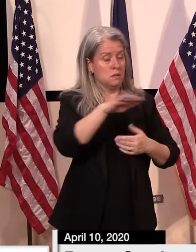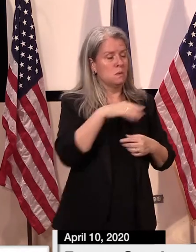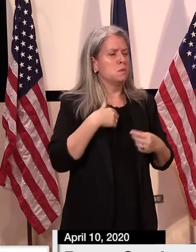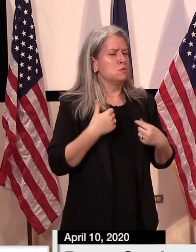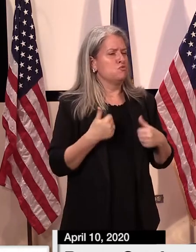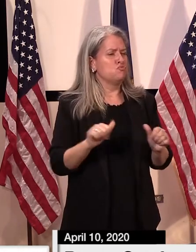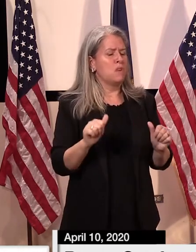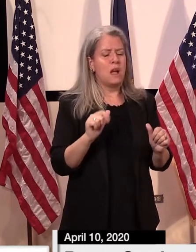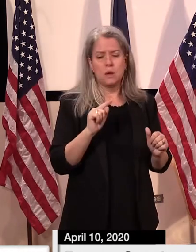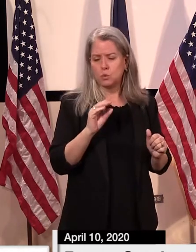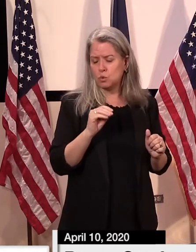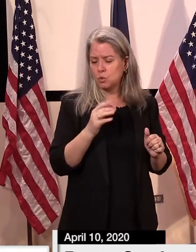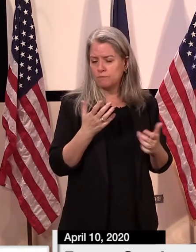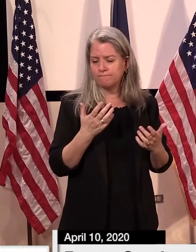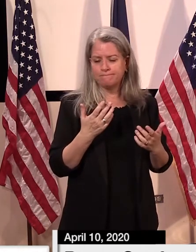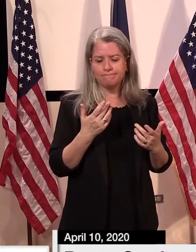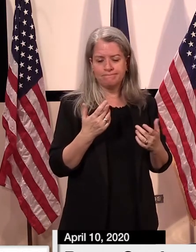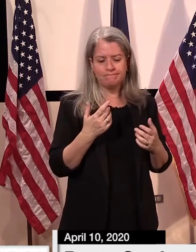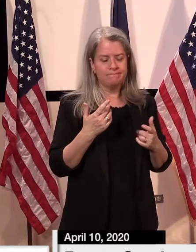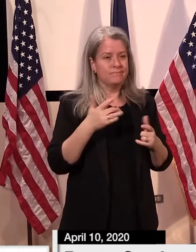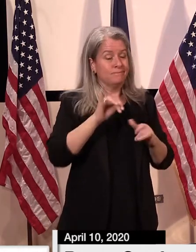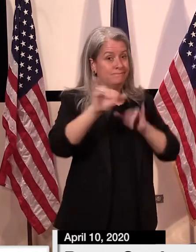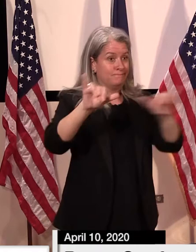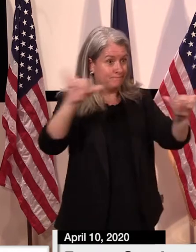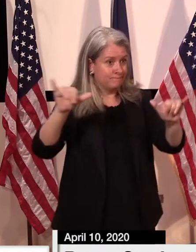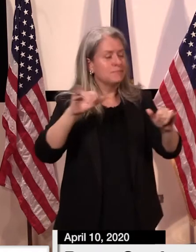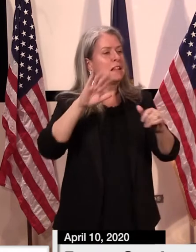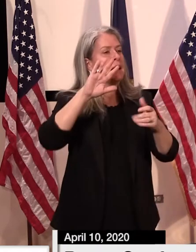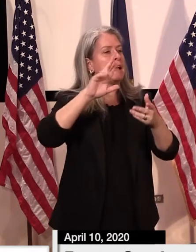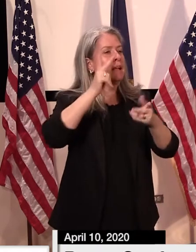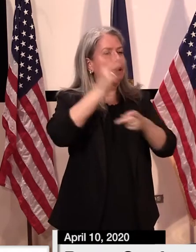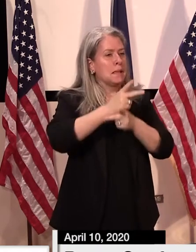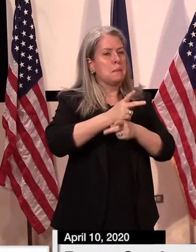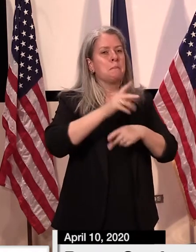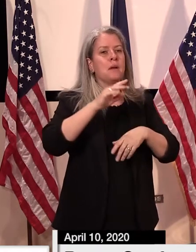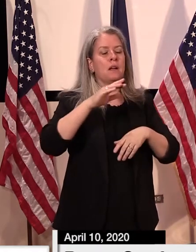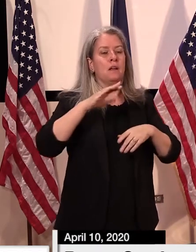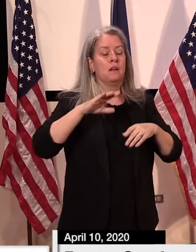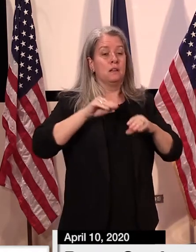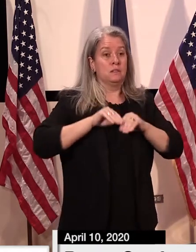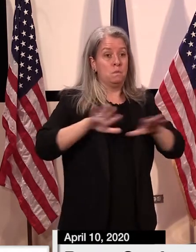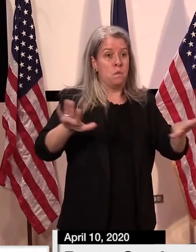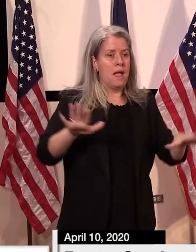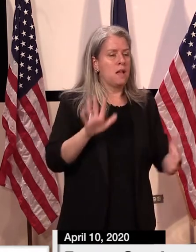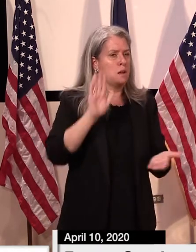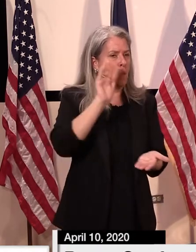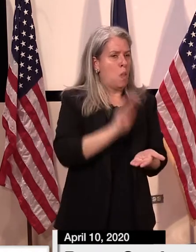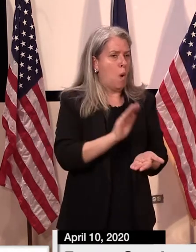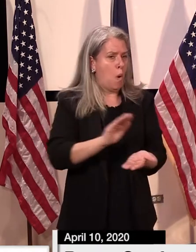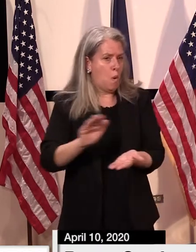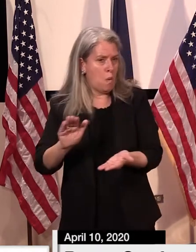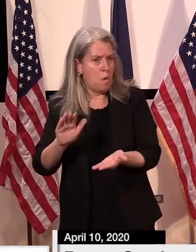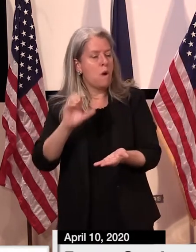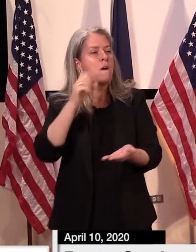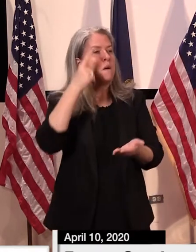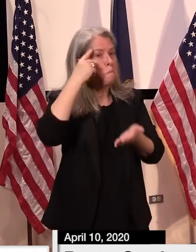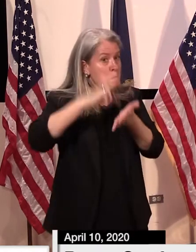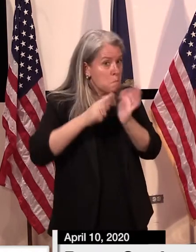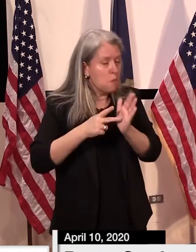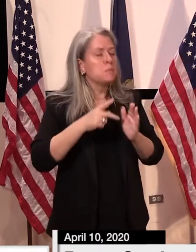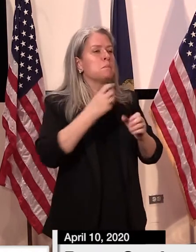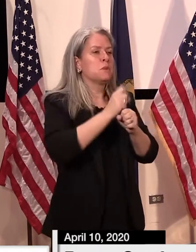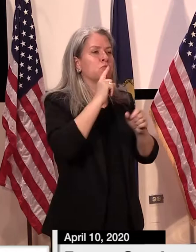suppress enough infection so that at this point in time we're not overwhelming our healthcare